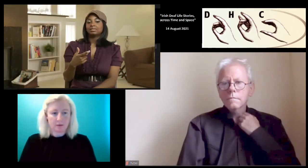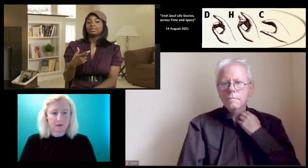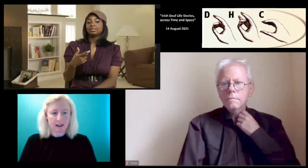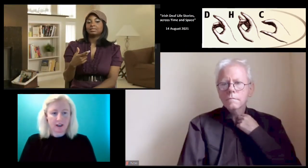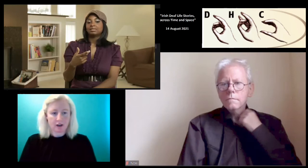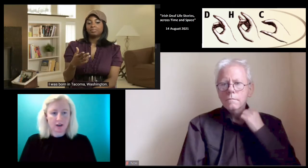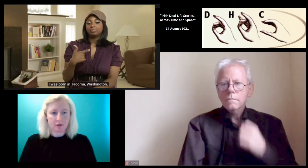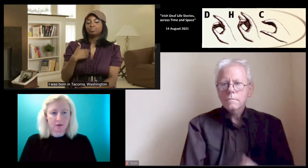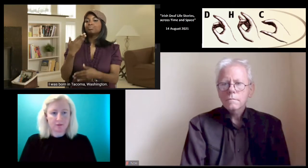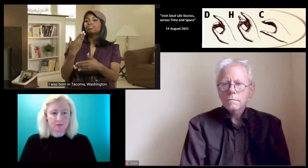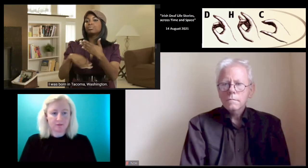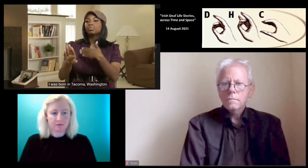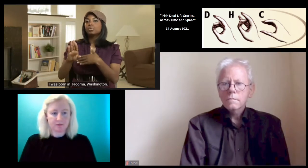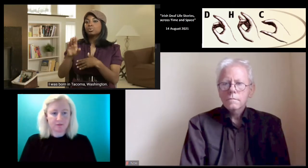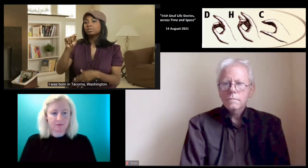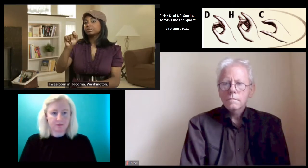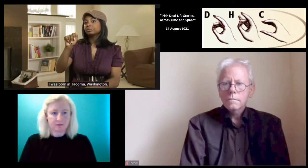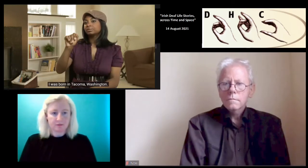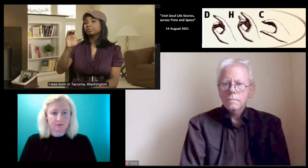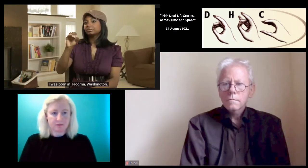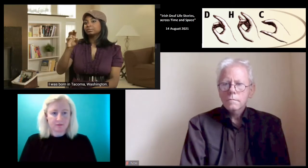My name is Kenya Lil.